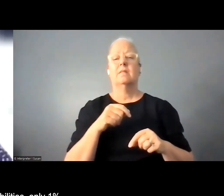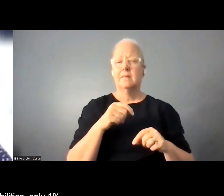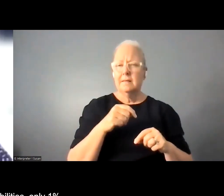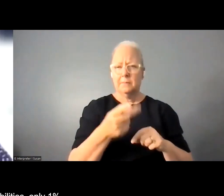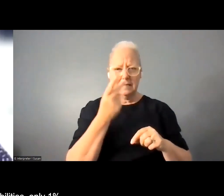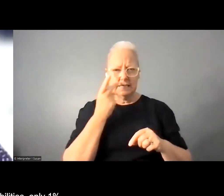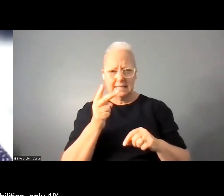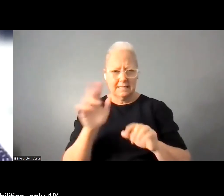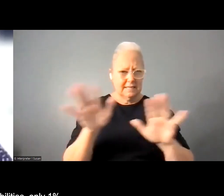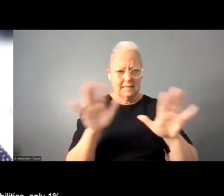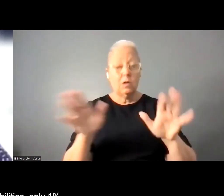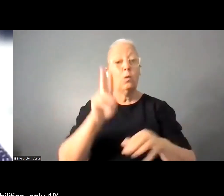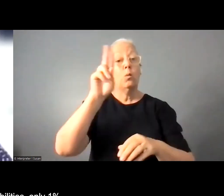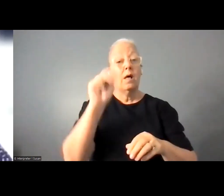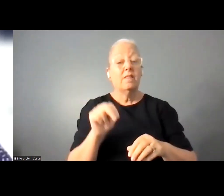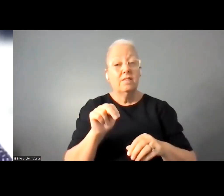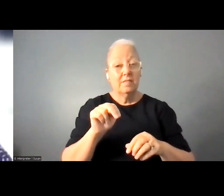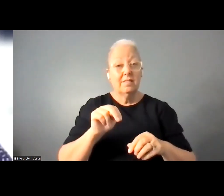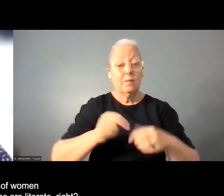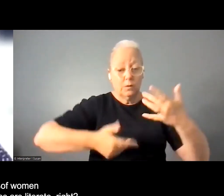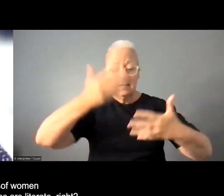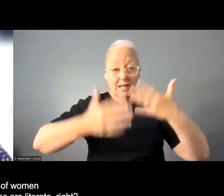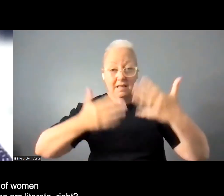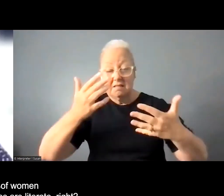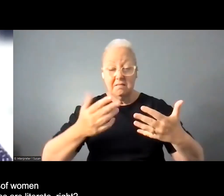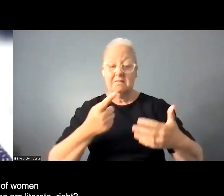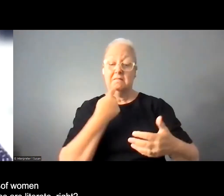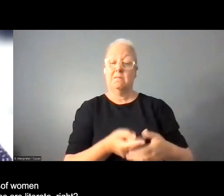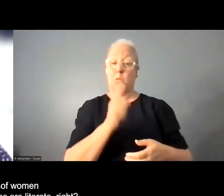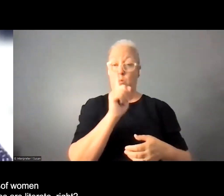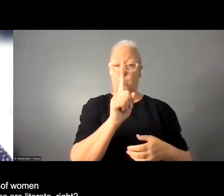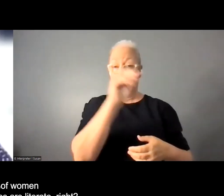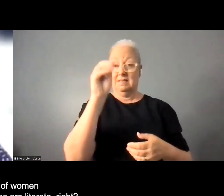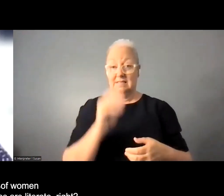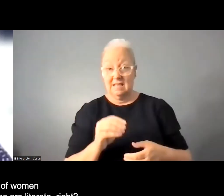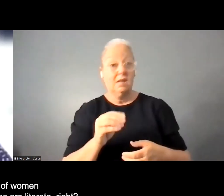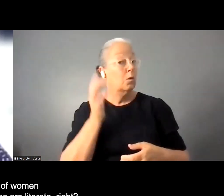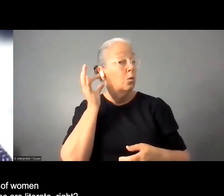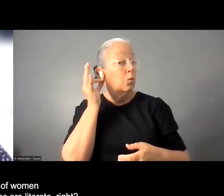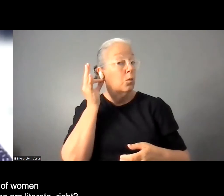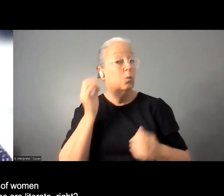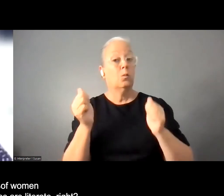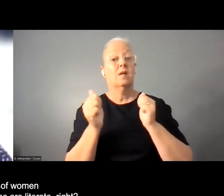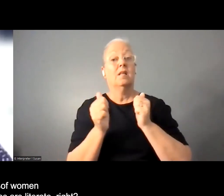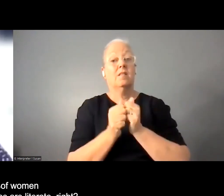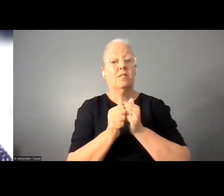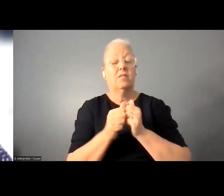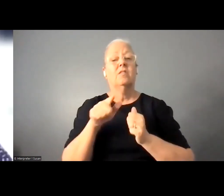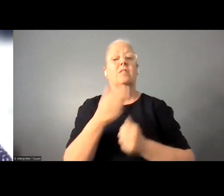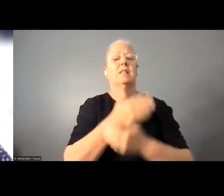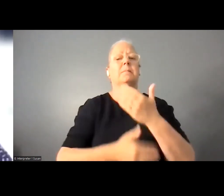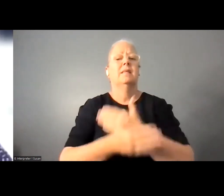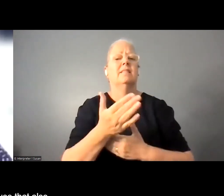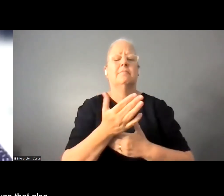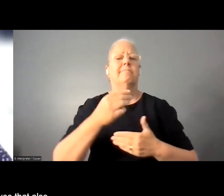only one percent one percent of women with disabilities are literate right so my